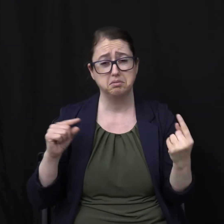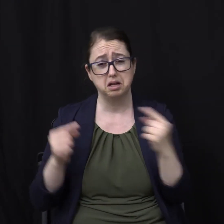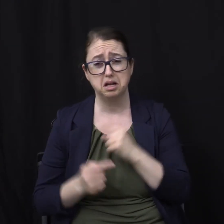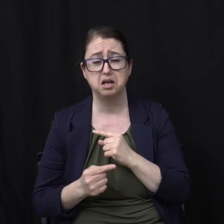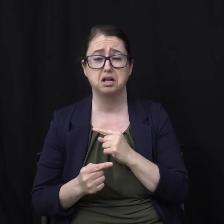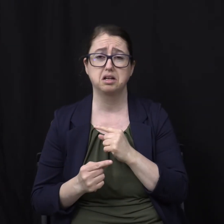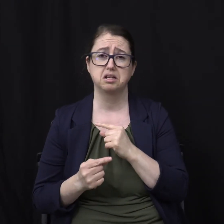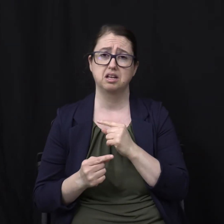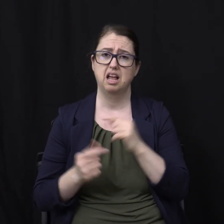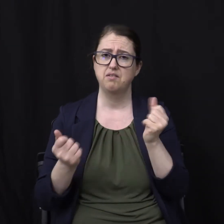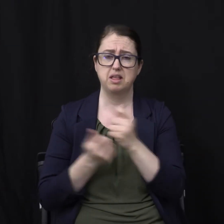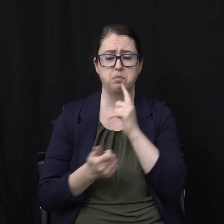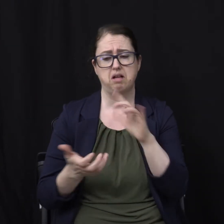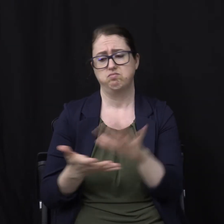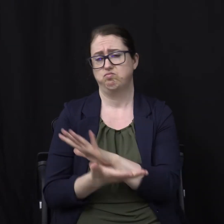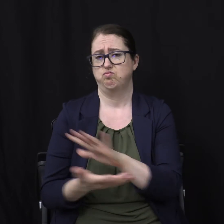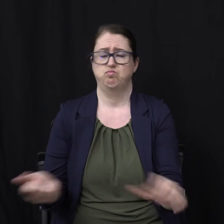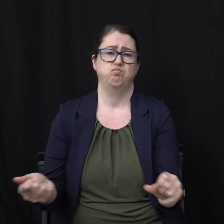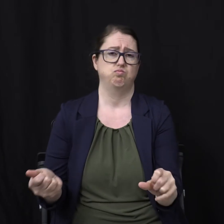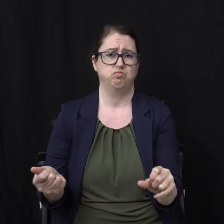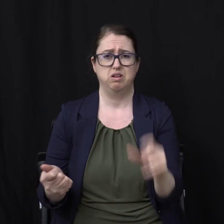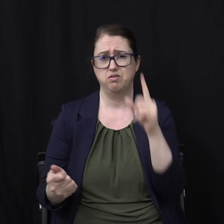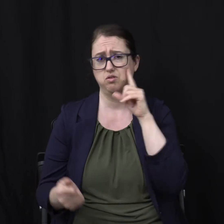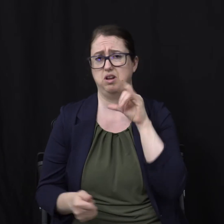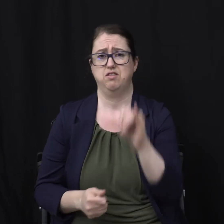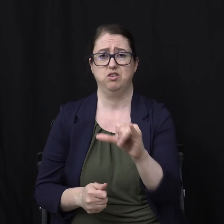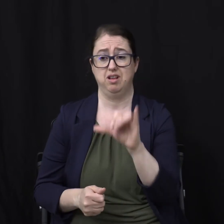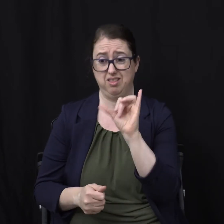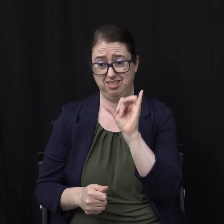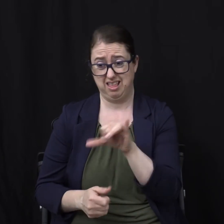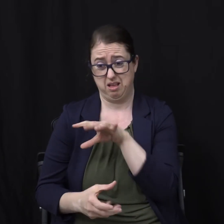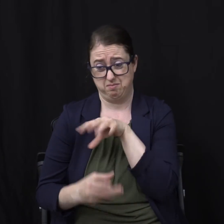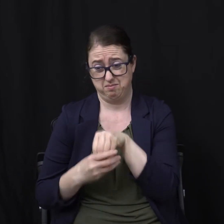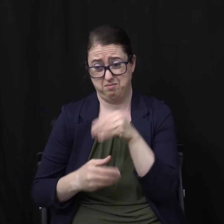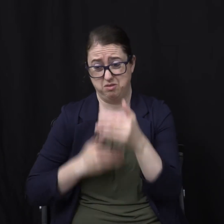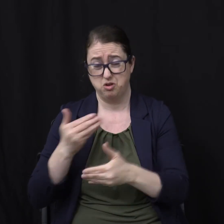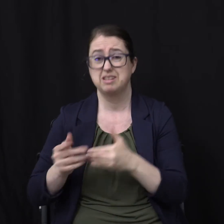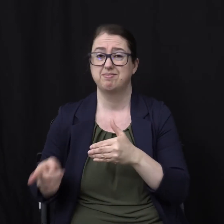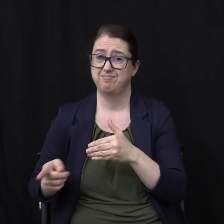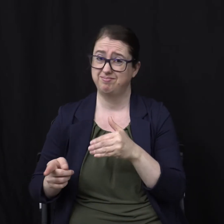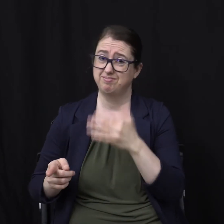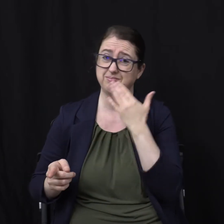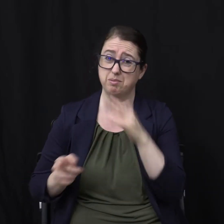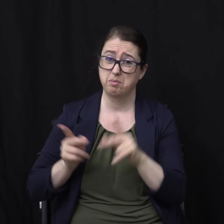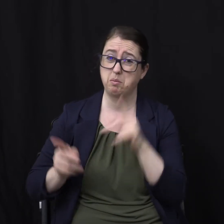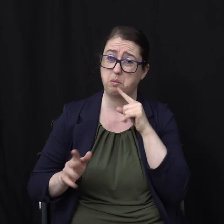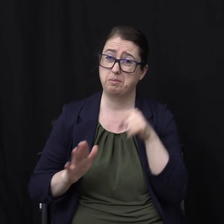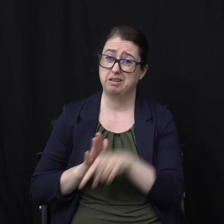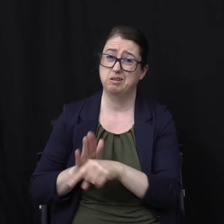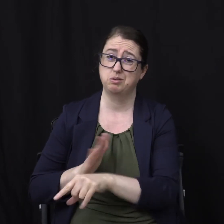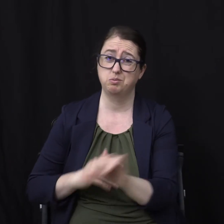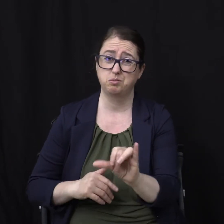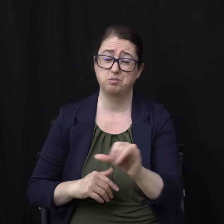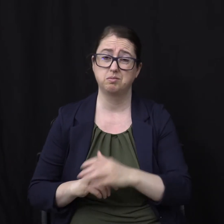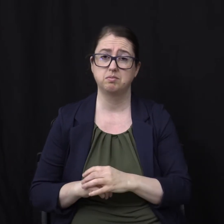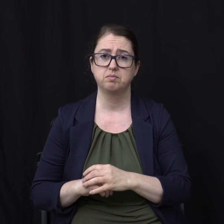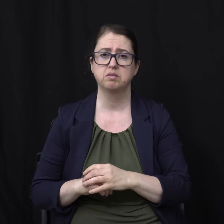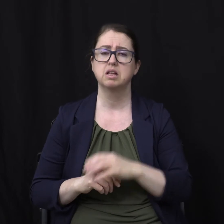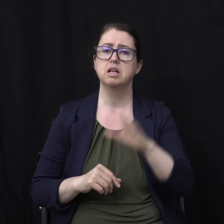be annihilated For eternity This is part of that process And what is God's attitude Toward those who are slain